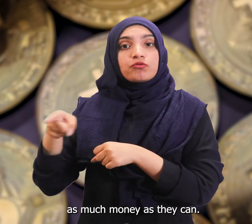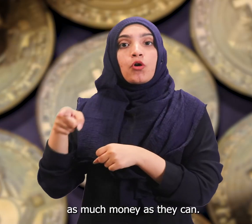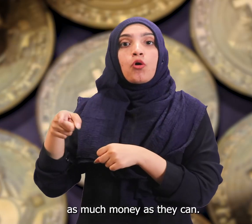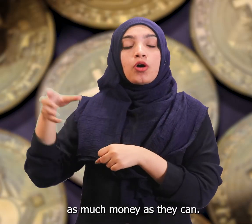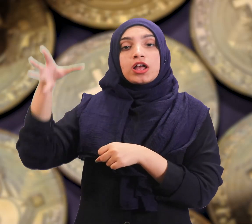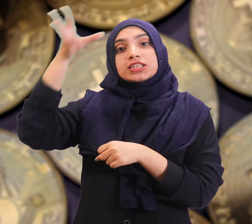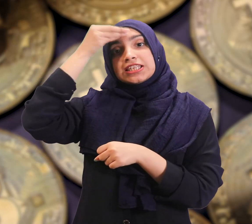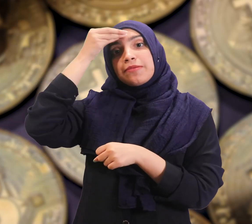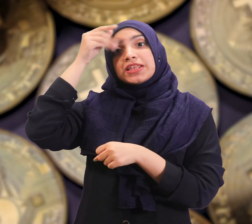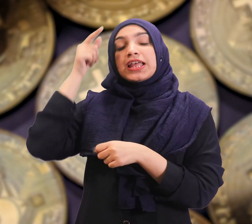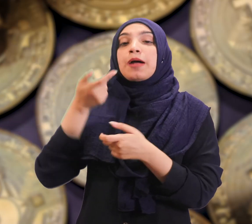they can.